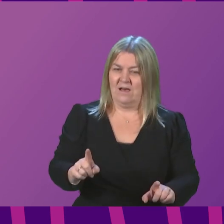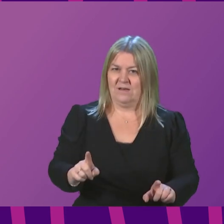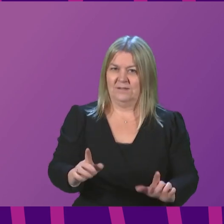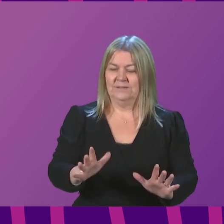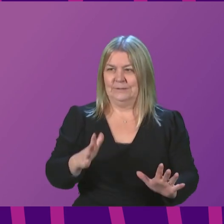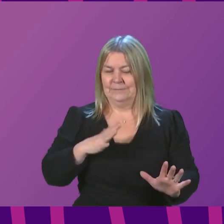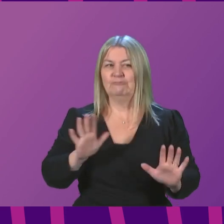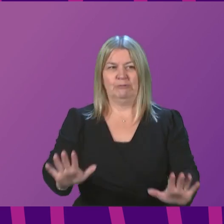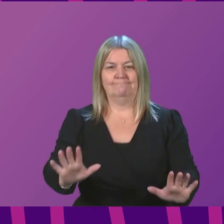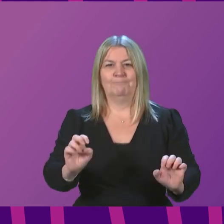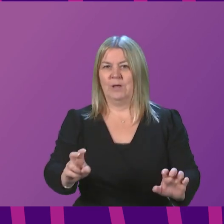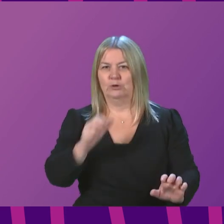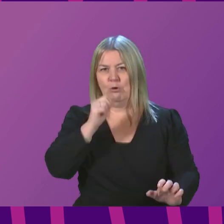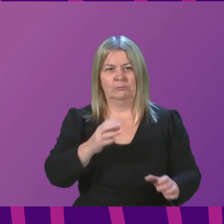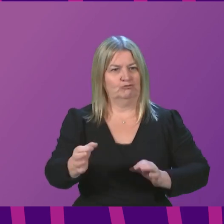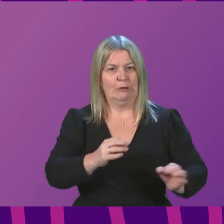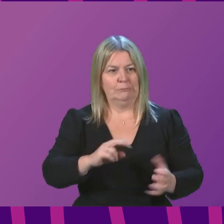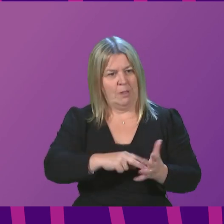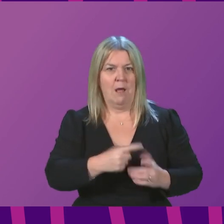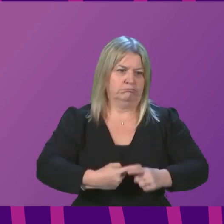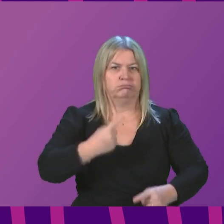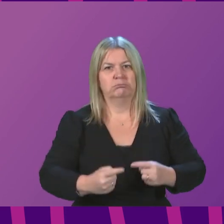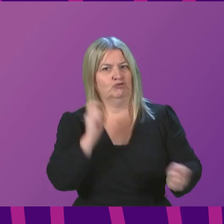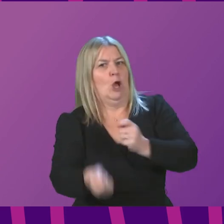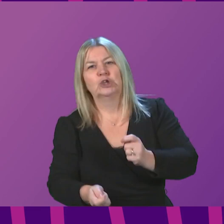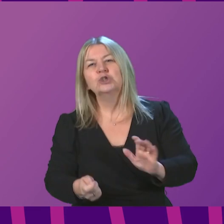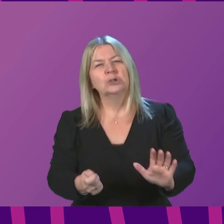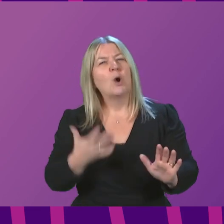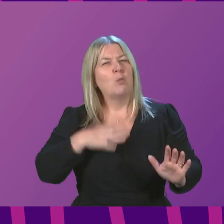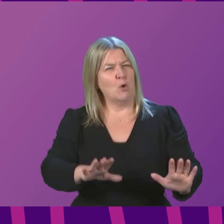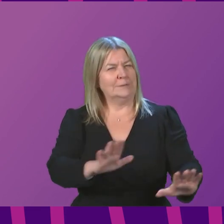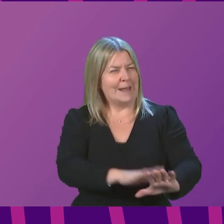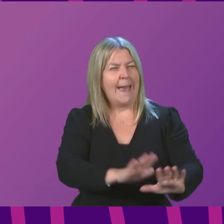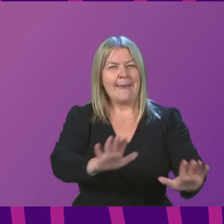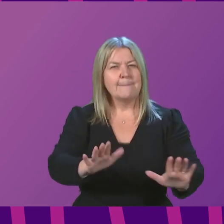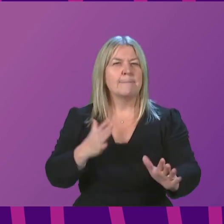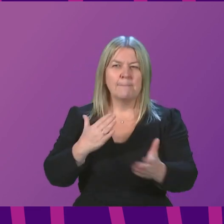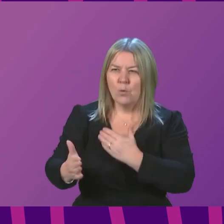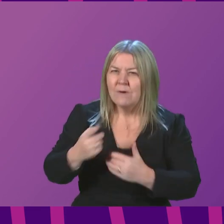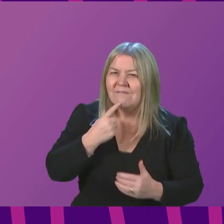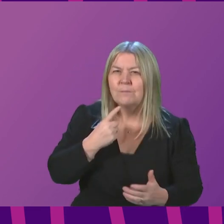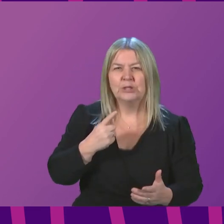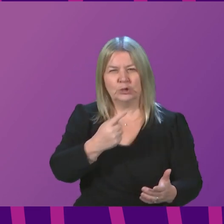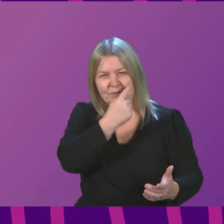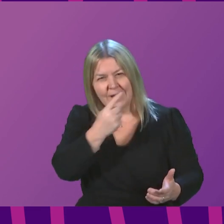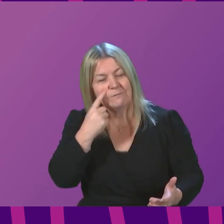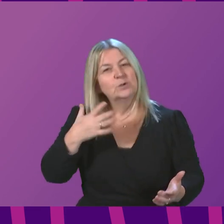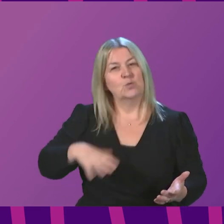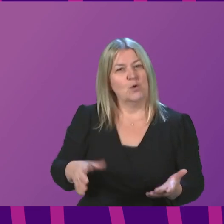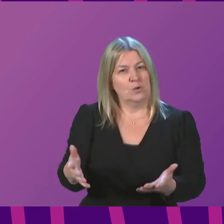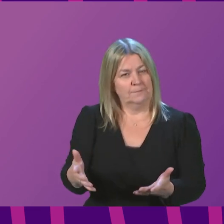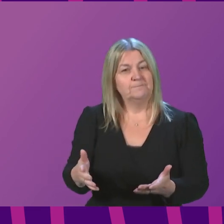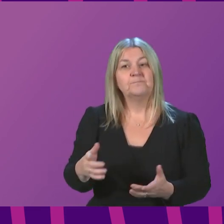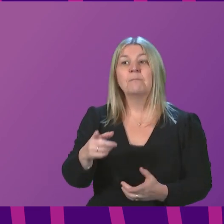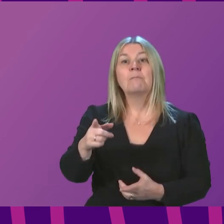as quickly as possible, but as I have said in relation to the fine judgments around self-isolation,